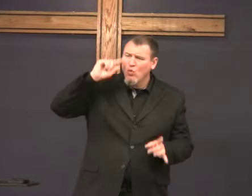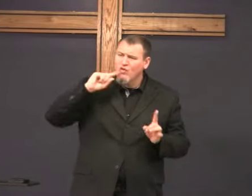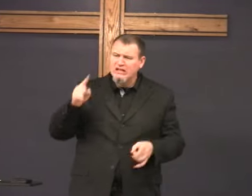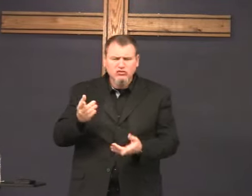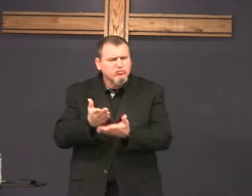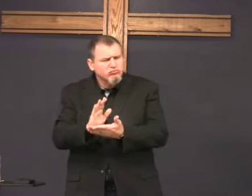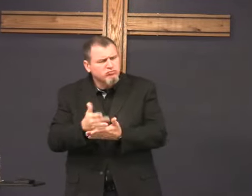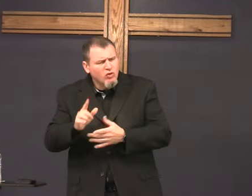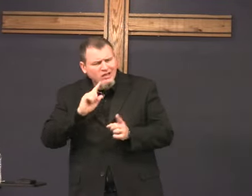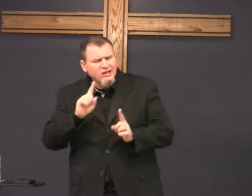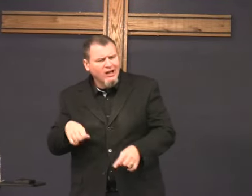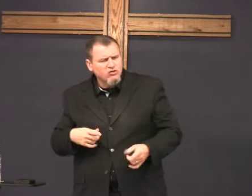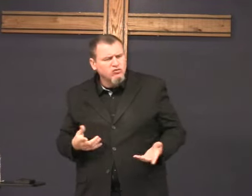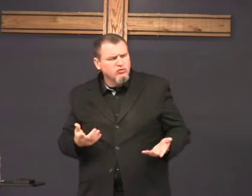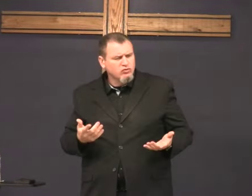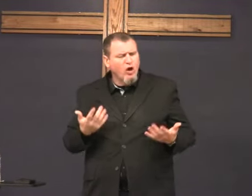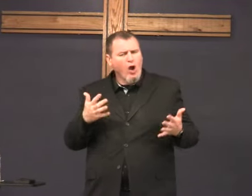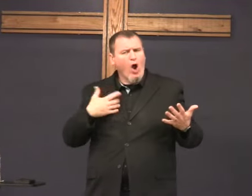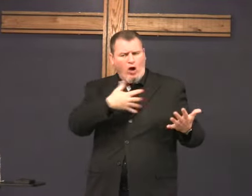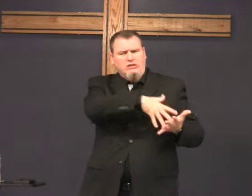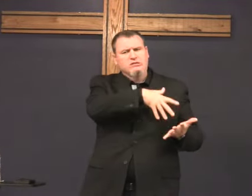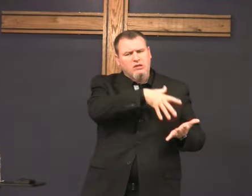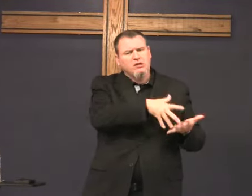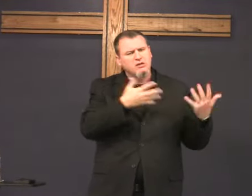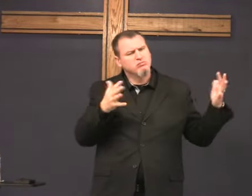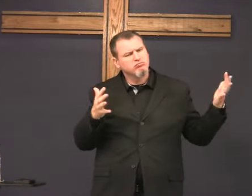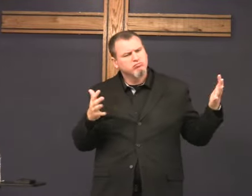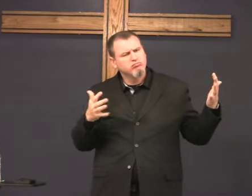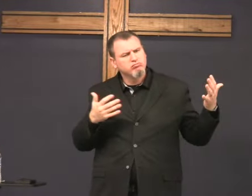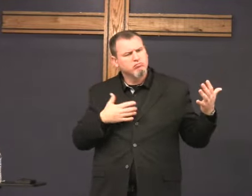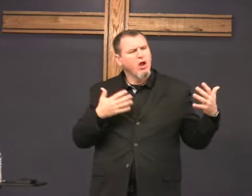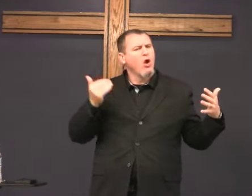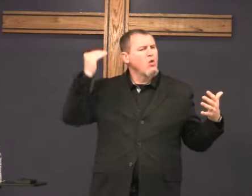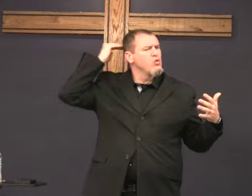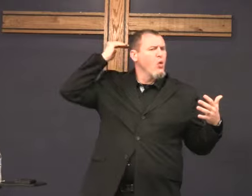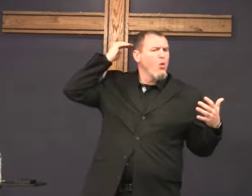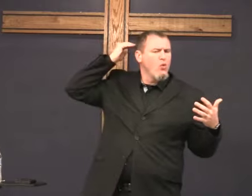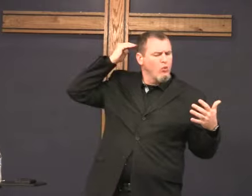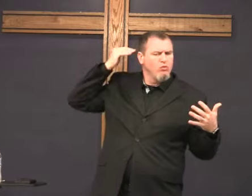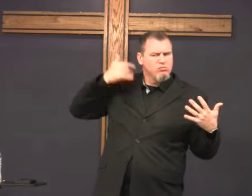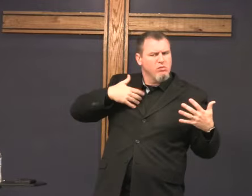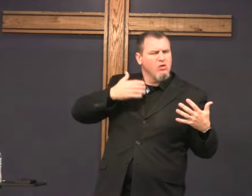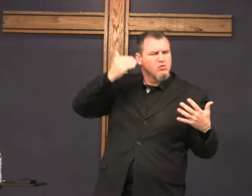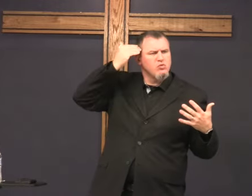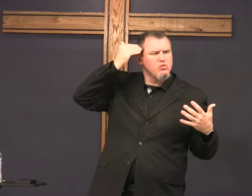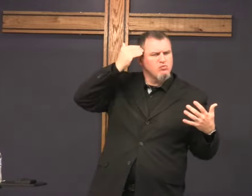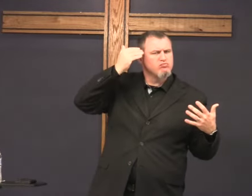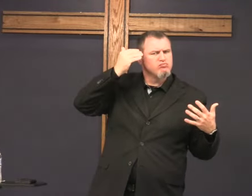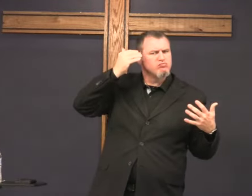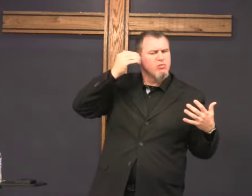if I already know the answer it's alright the answer right away if I've already studied it and I know it already